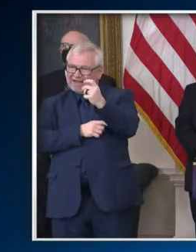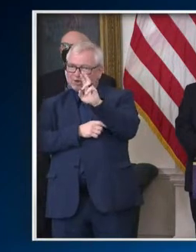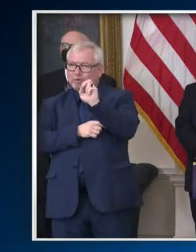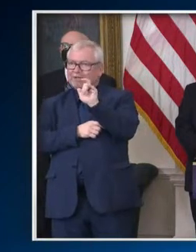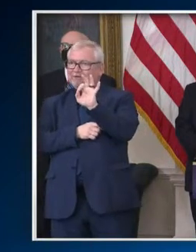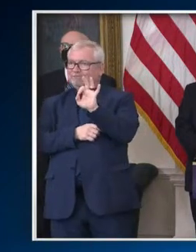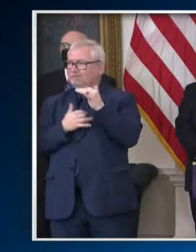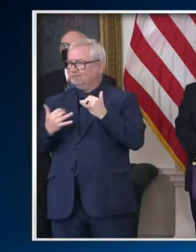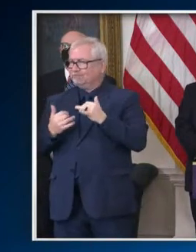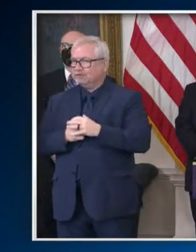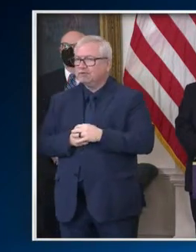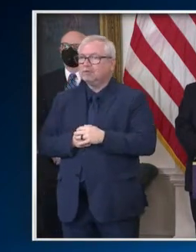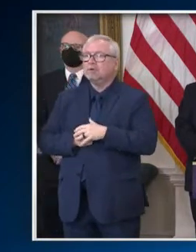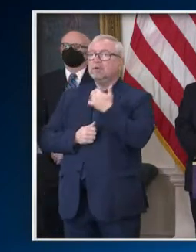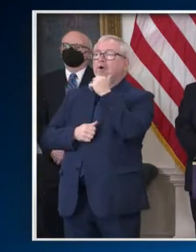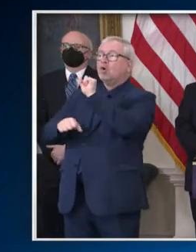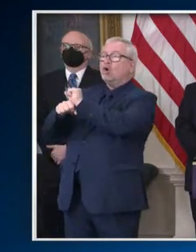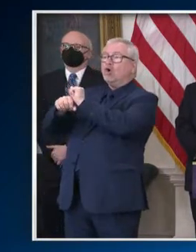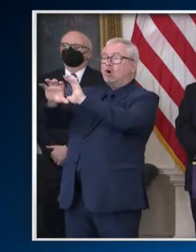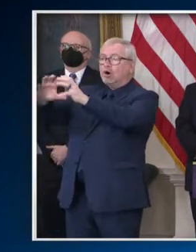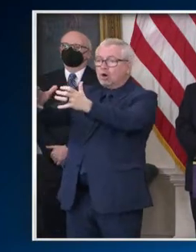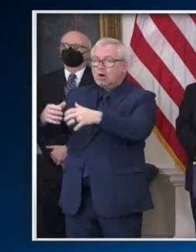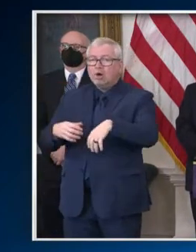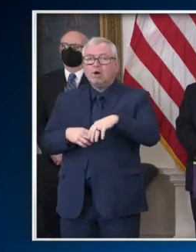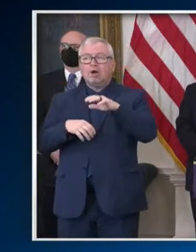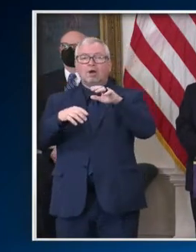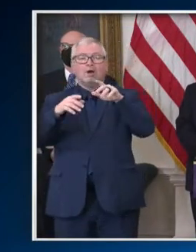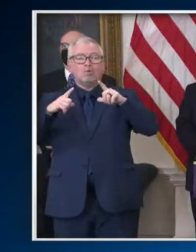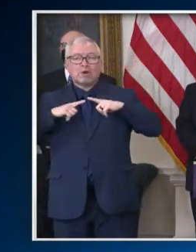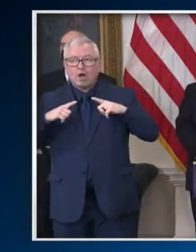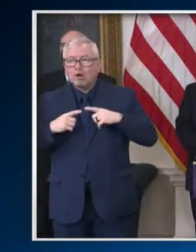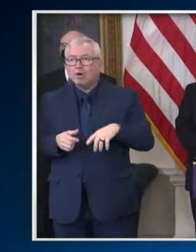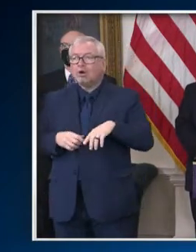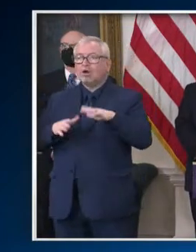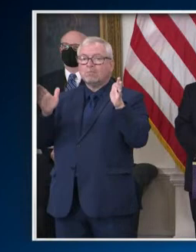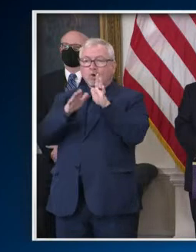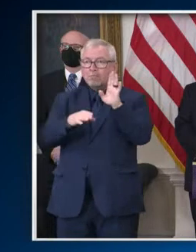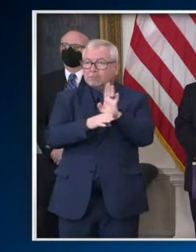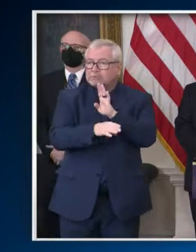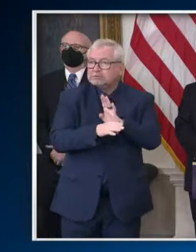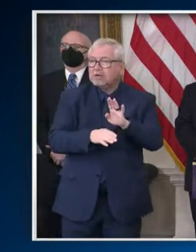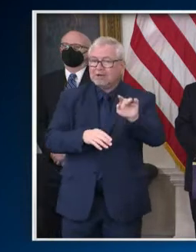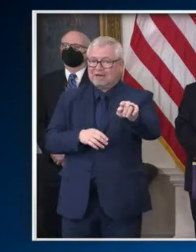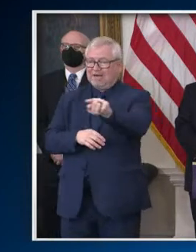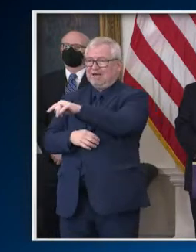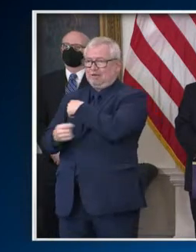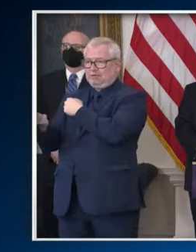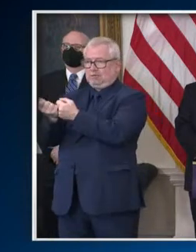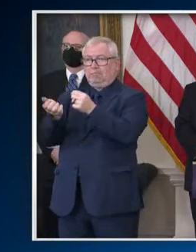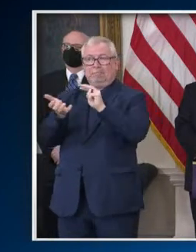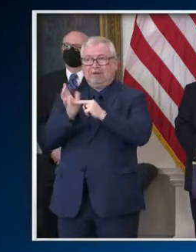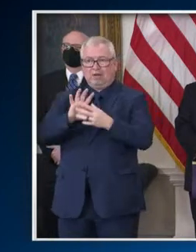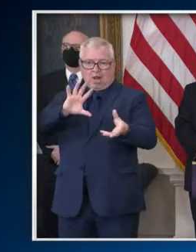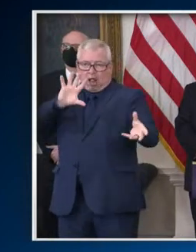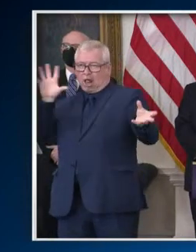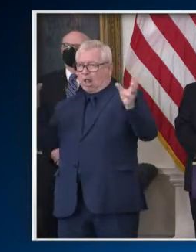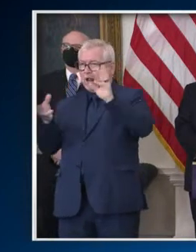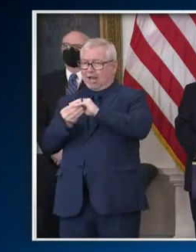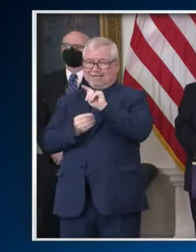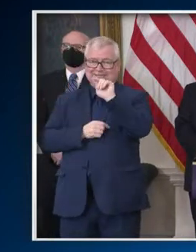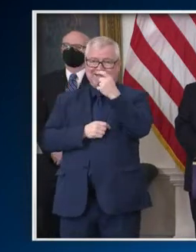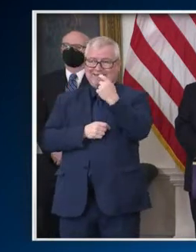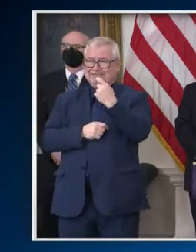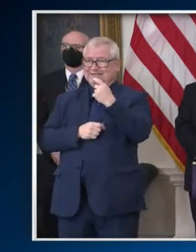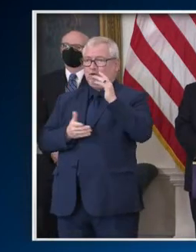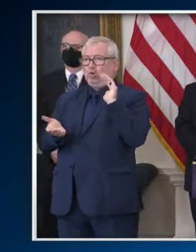retirees, and small businesses, which will bring the total tax relief delivered during our administration to $7.3